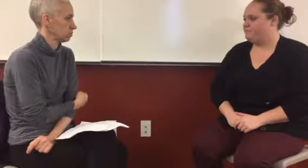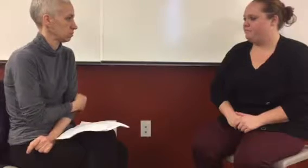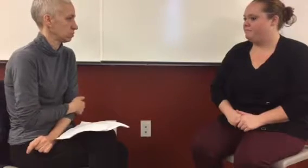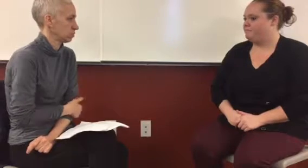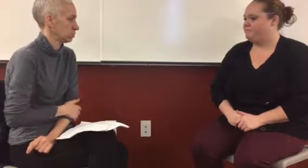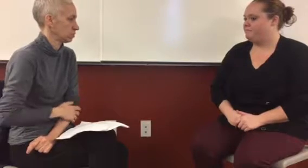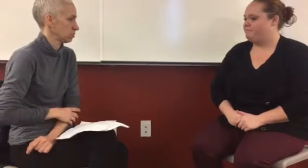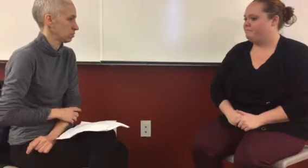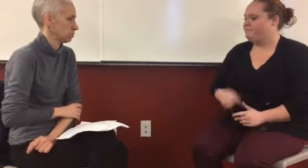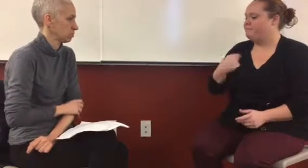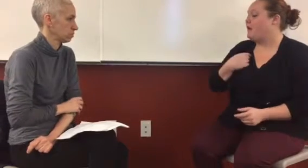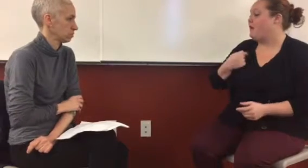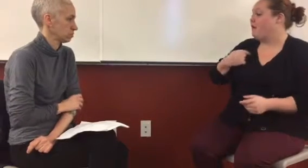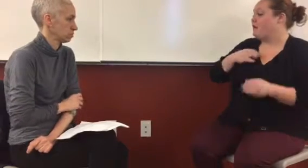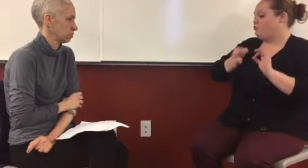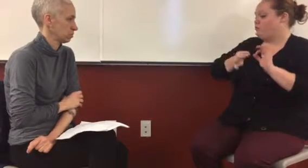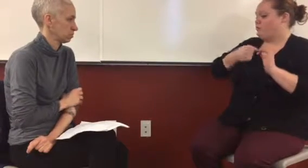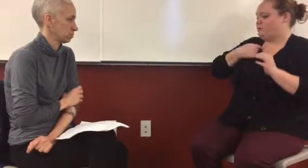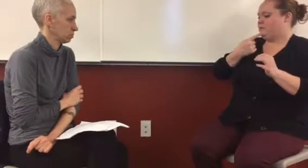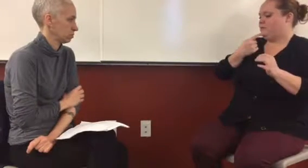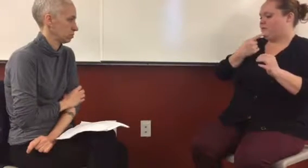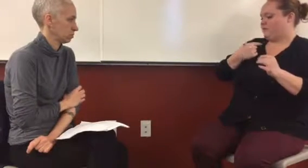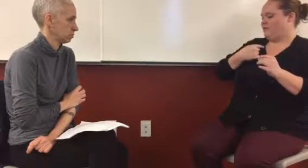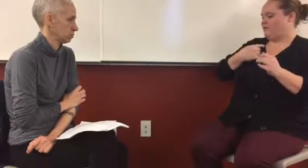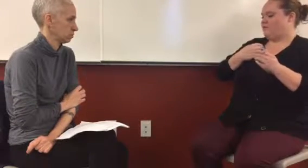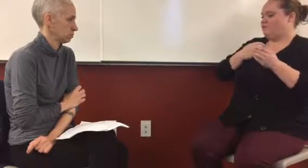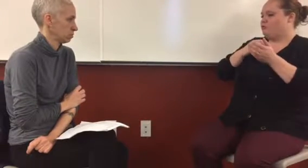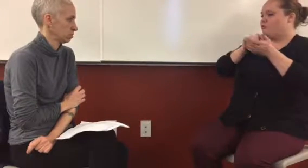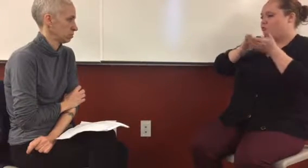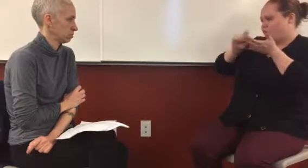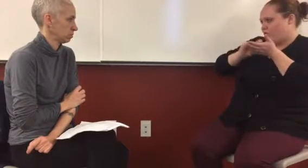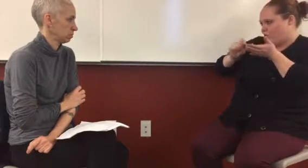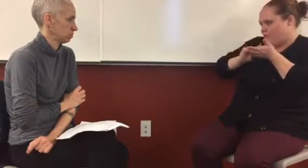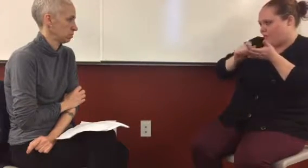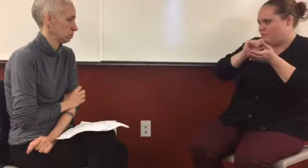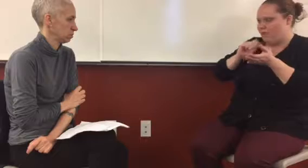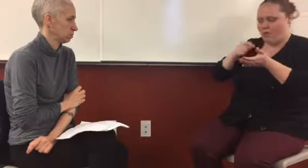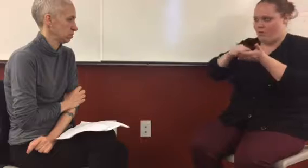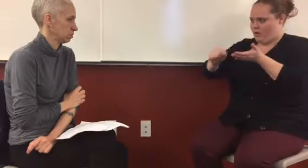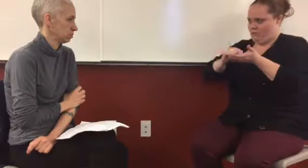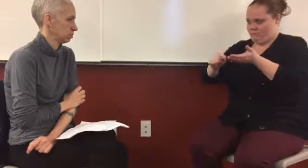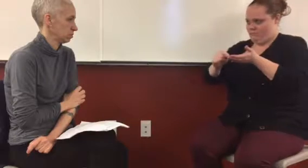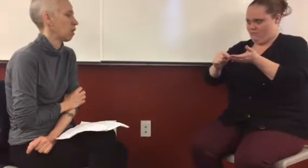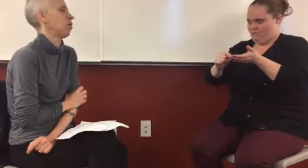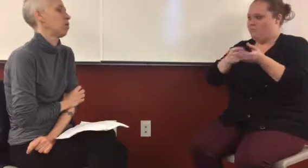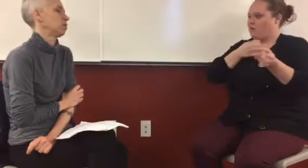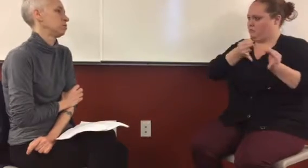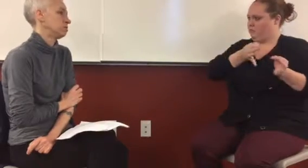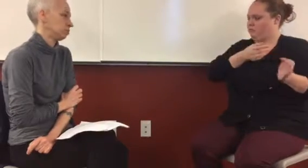enjoys too much. So, can you tell me about why this week was rough?